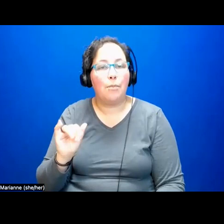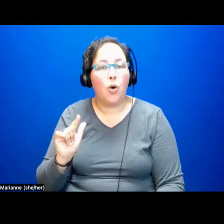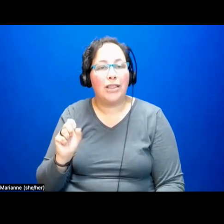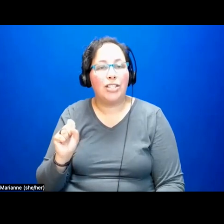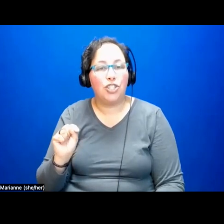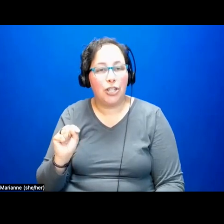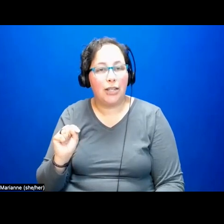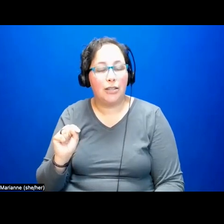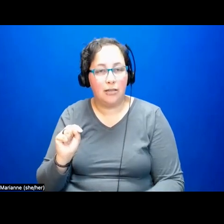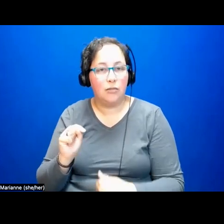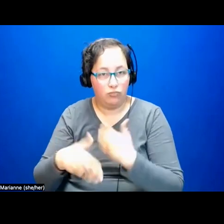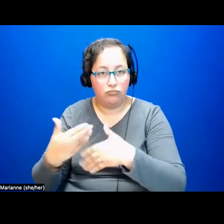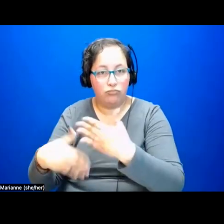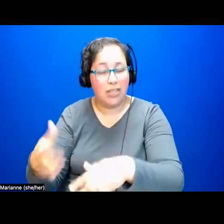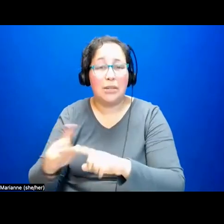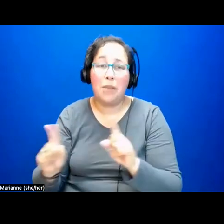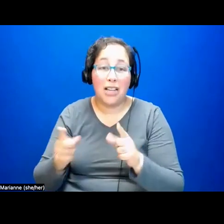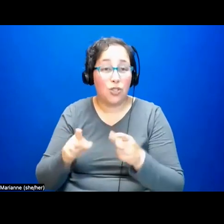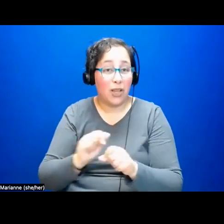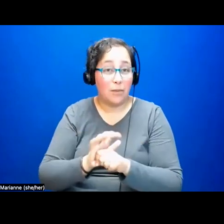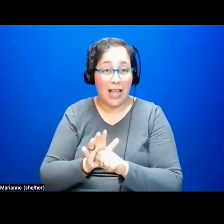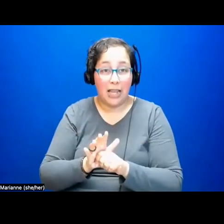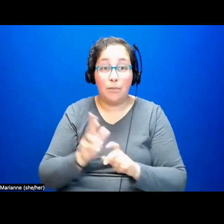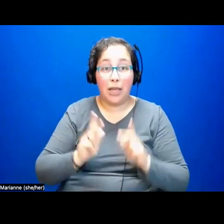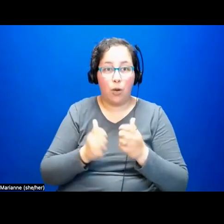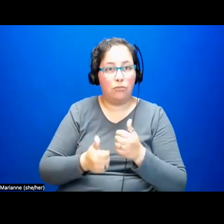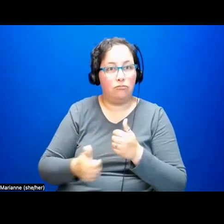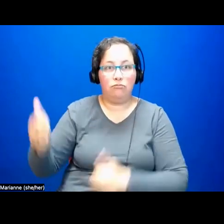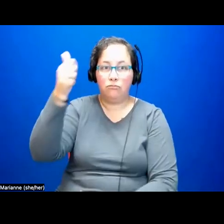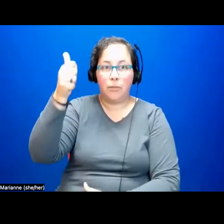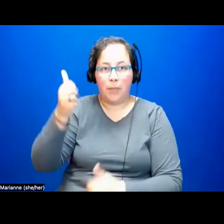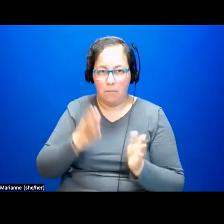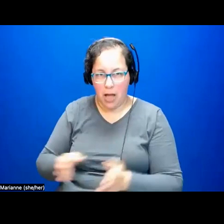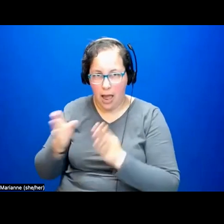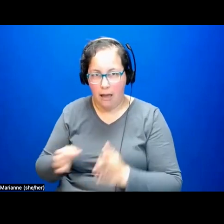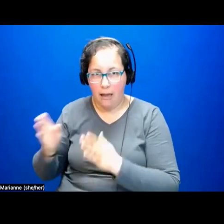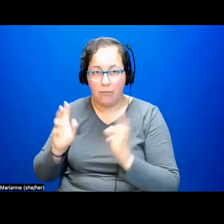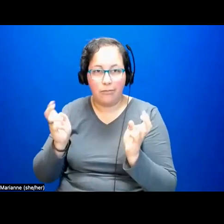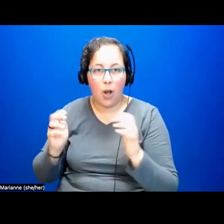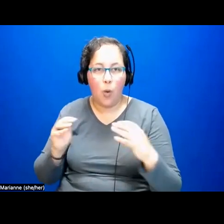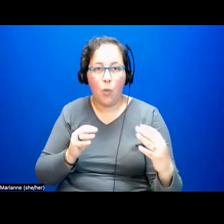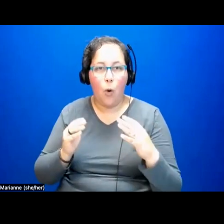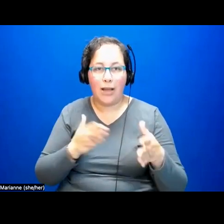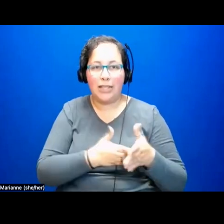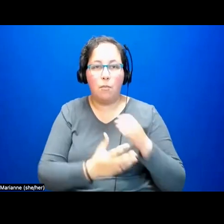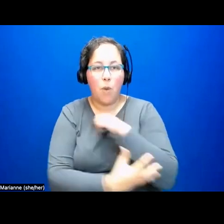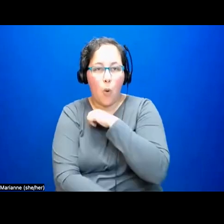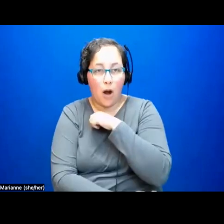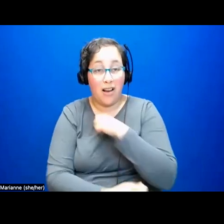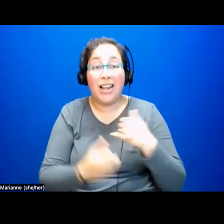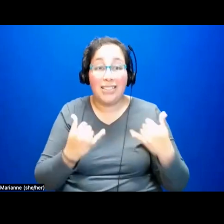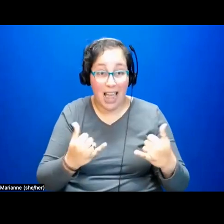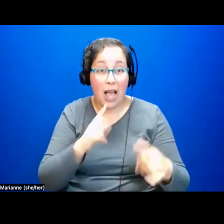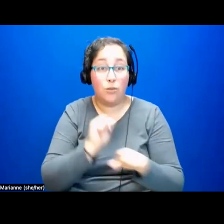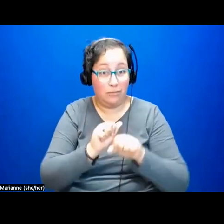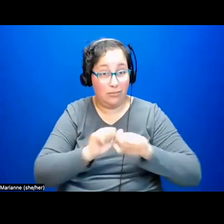and economic elites spent the pandemic planning a war on the poor, which has now been unleashed in LA and